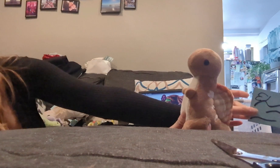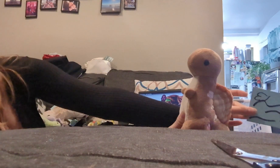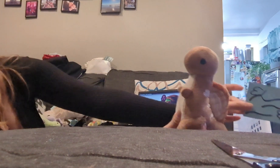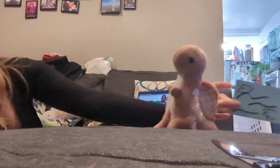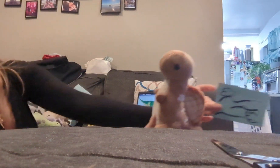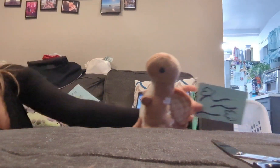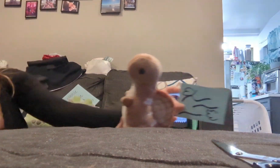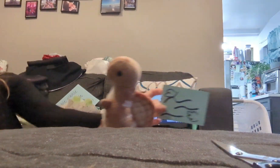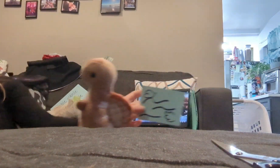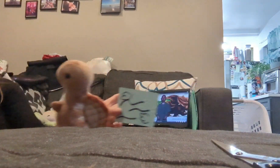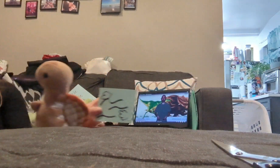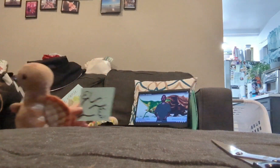the graphical map of Utah.